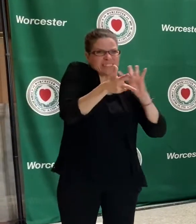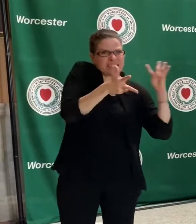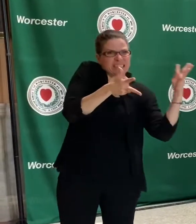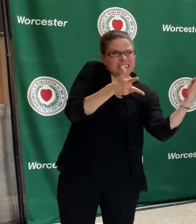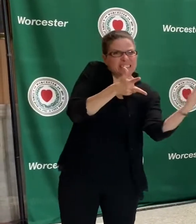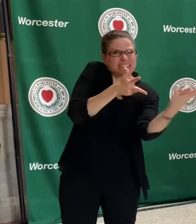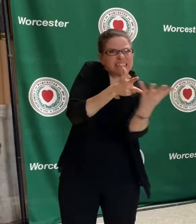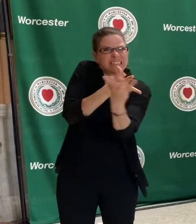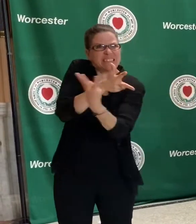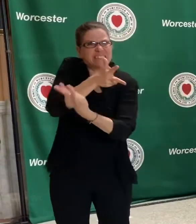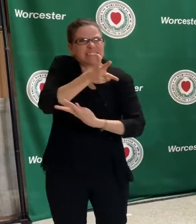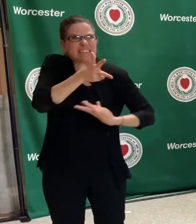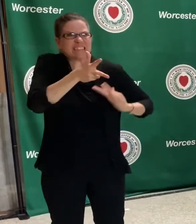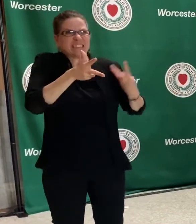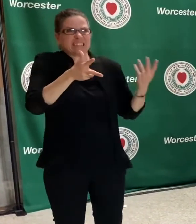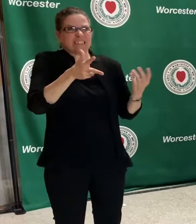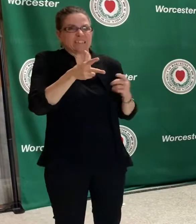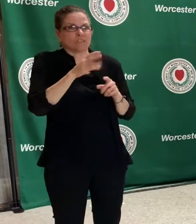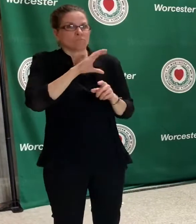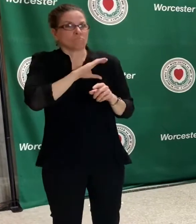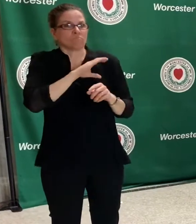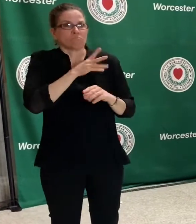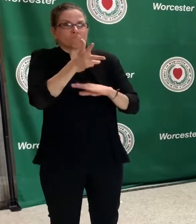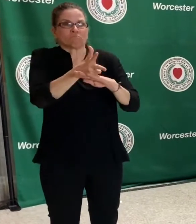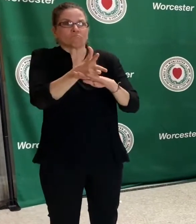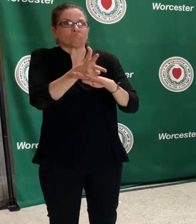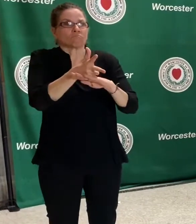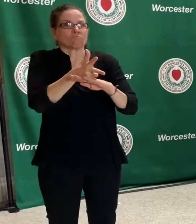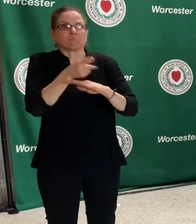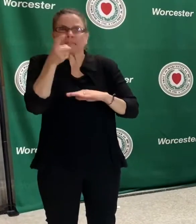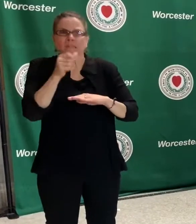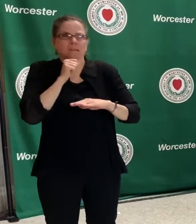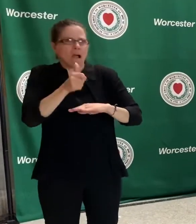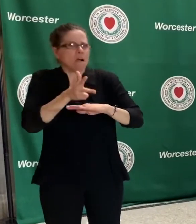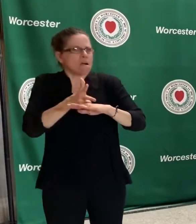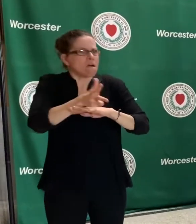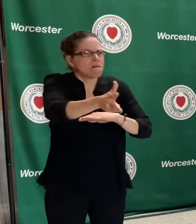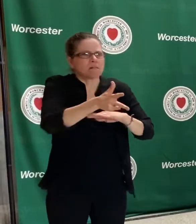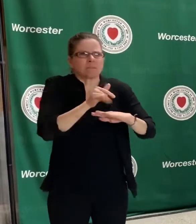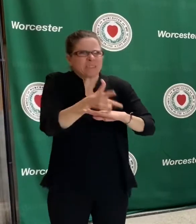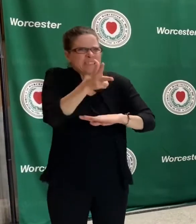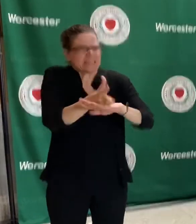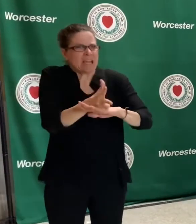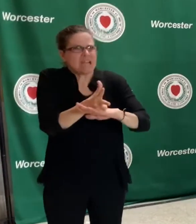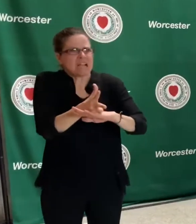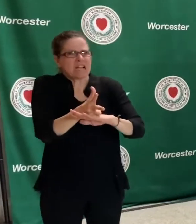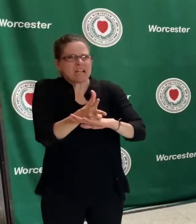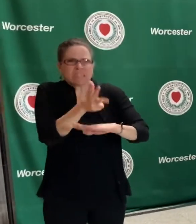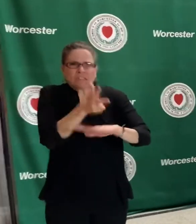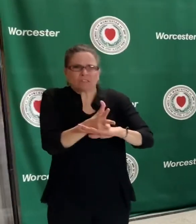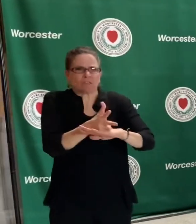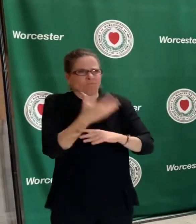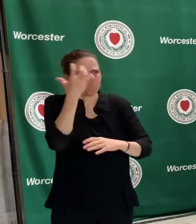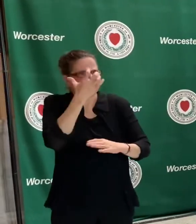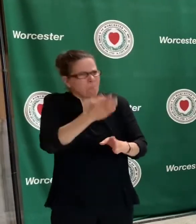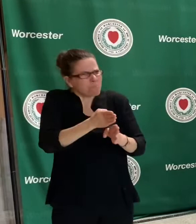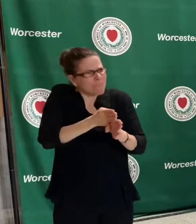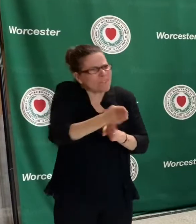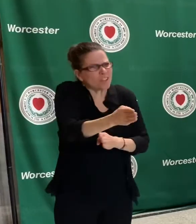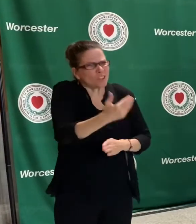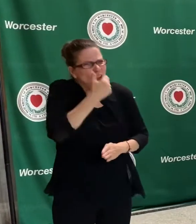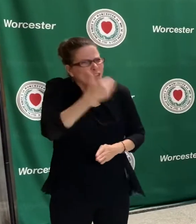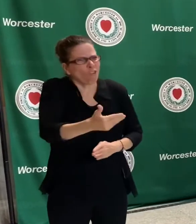drive through that. That could have gone very well, and it goes to the officer's professionalism and, you know,